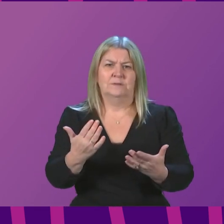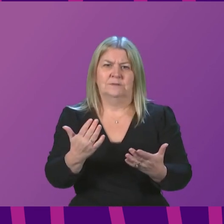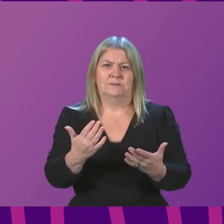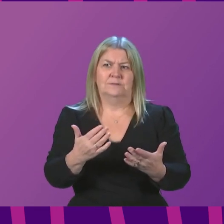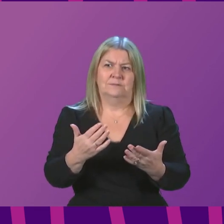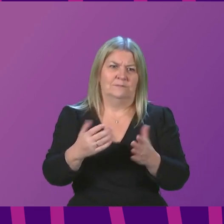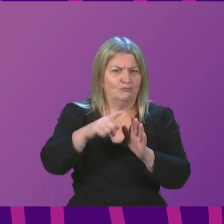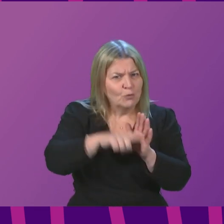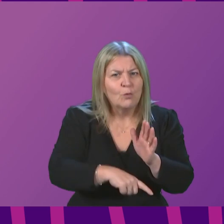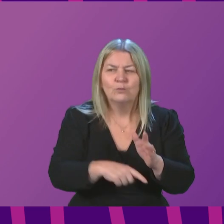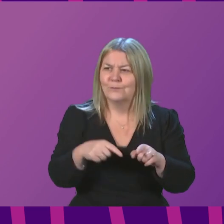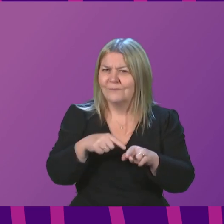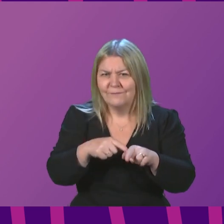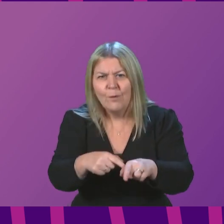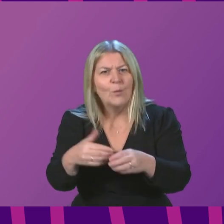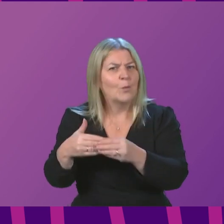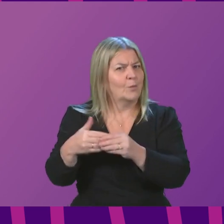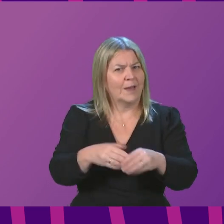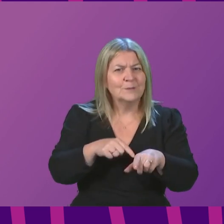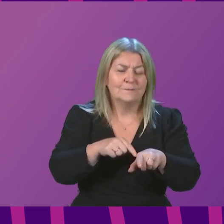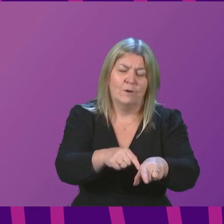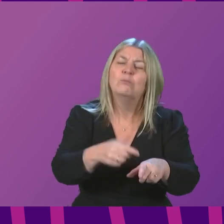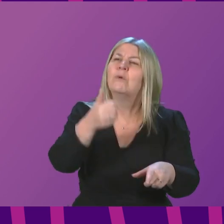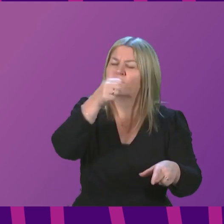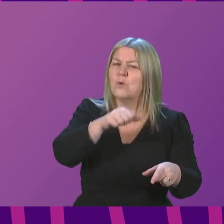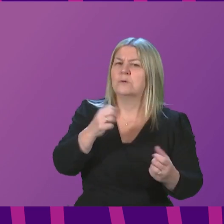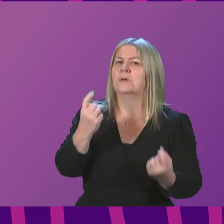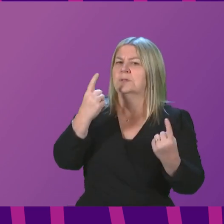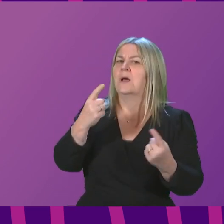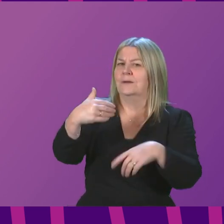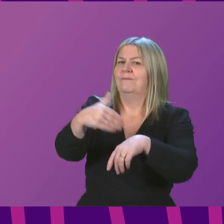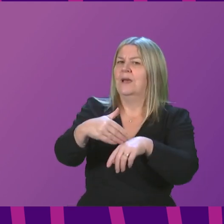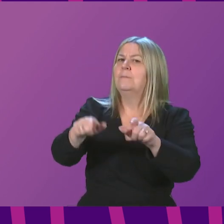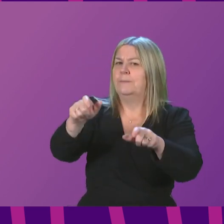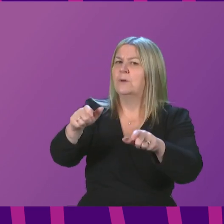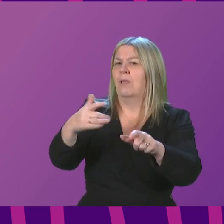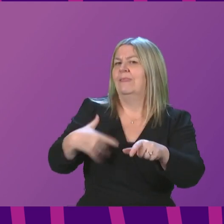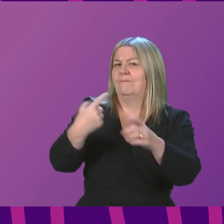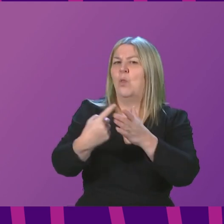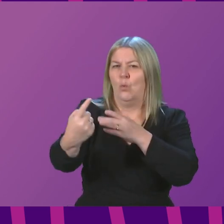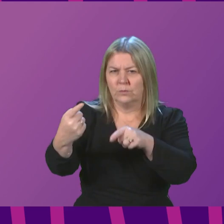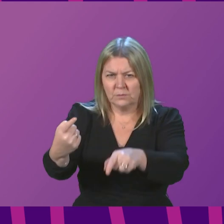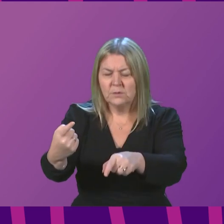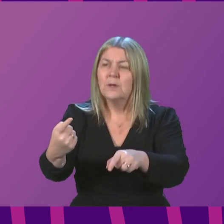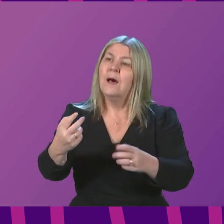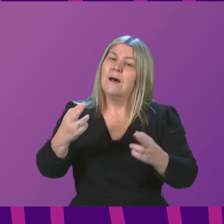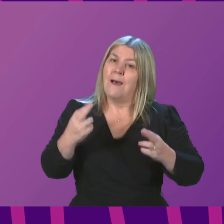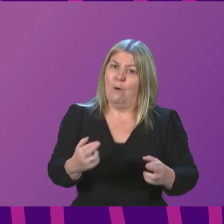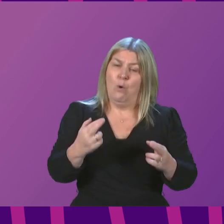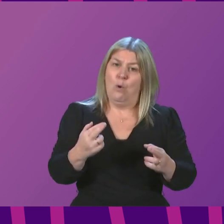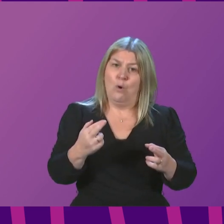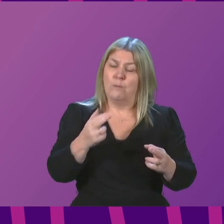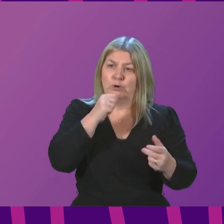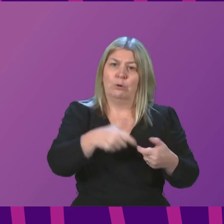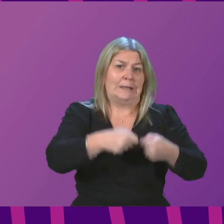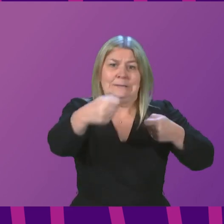We will be exacerbating that for many people. It is one of the reasons why I hope we do not have to give this advice for very long, but the